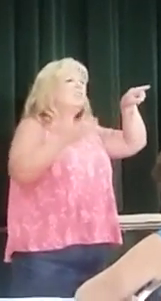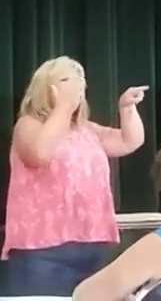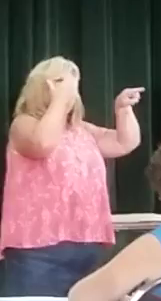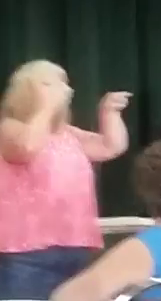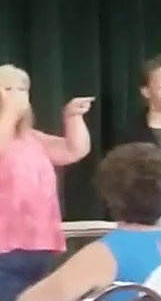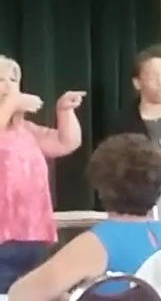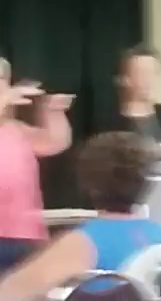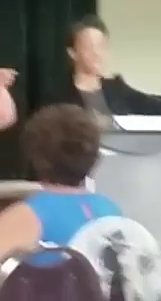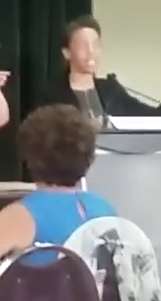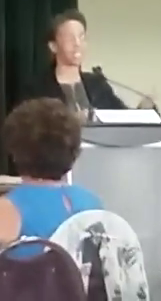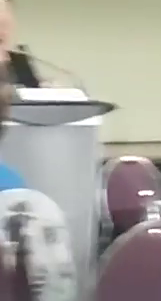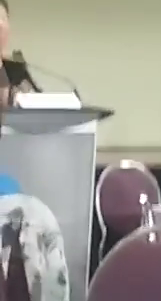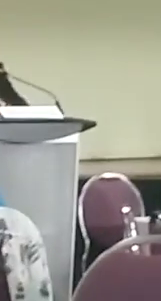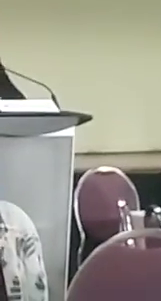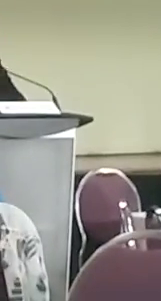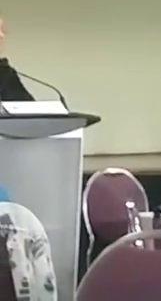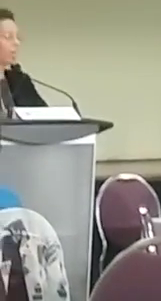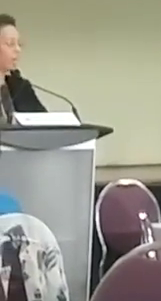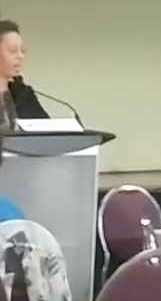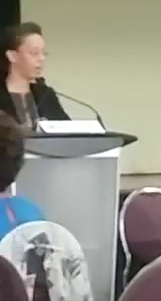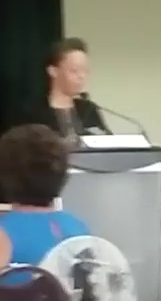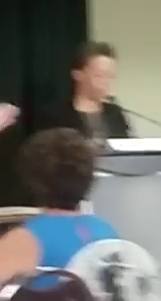doors, between this door and the exit.